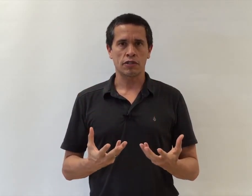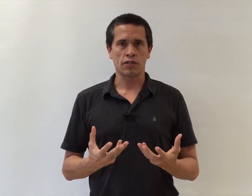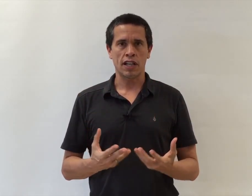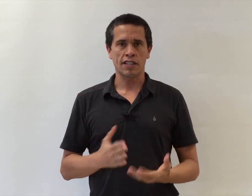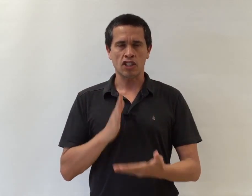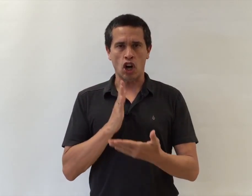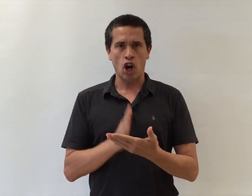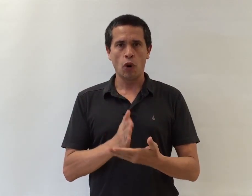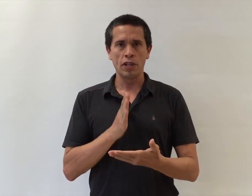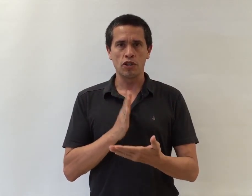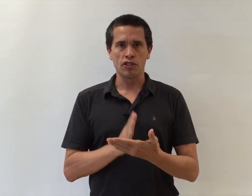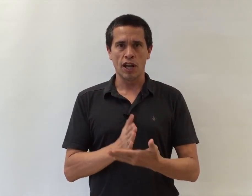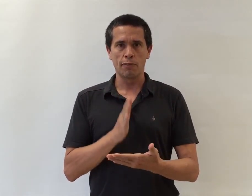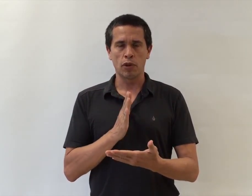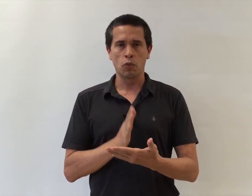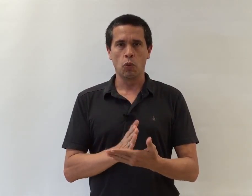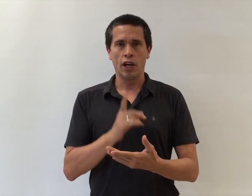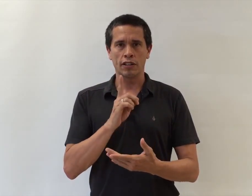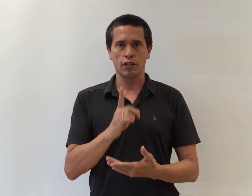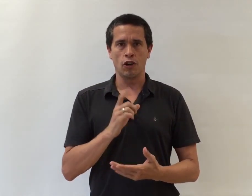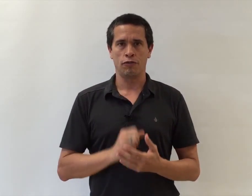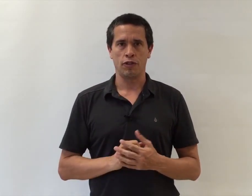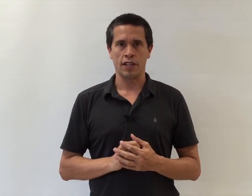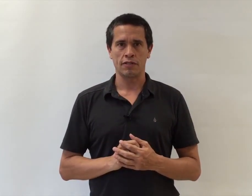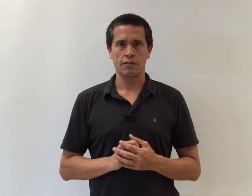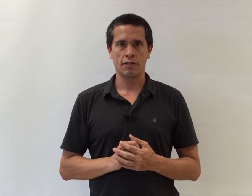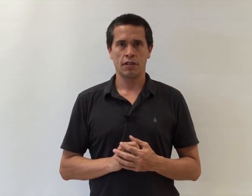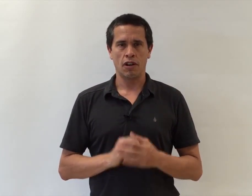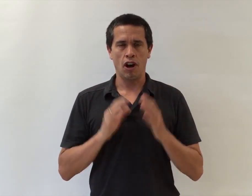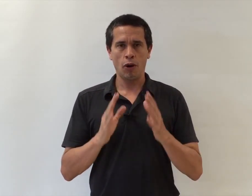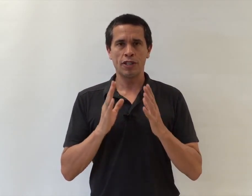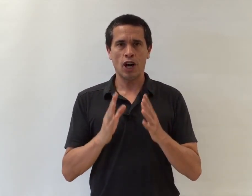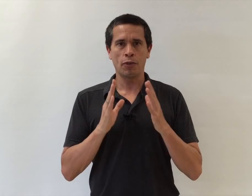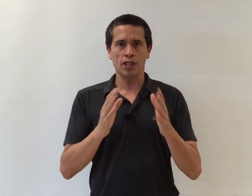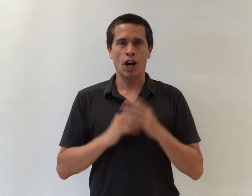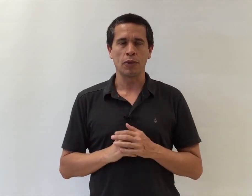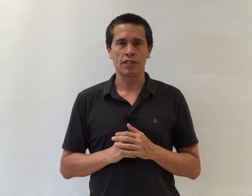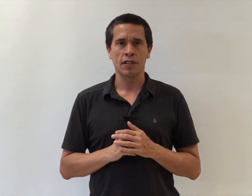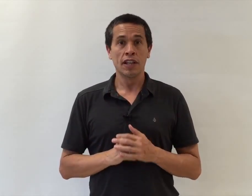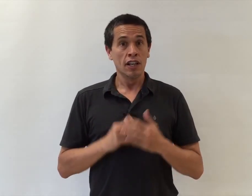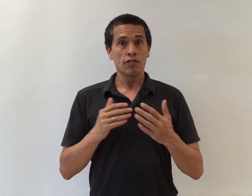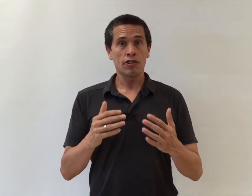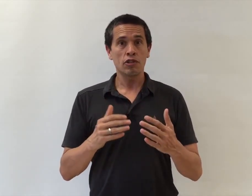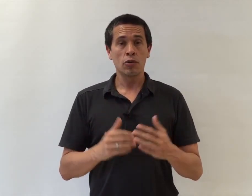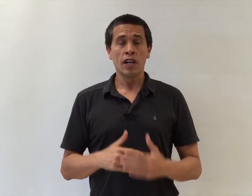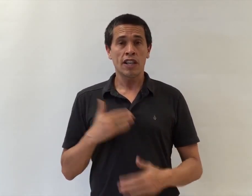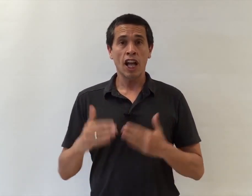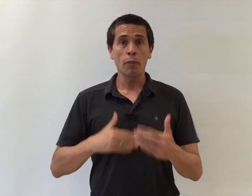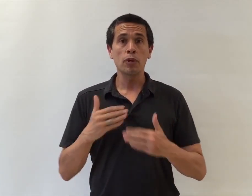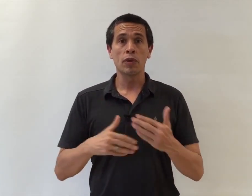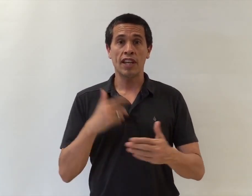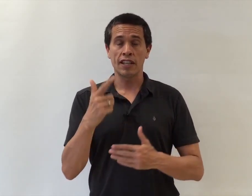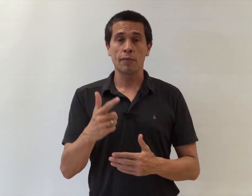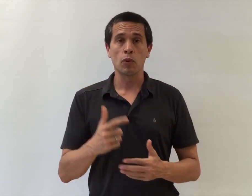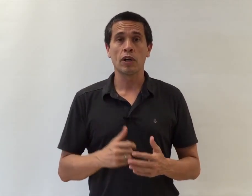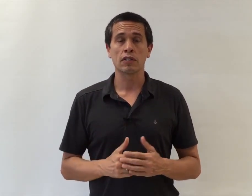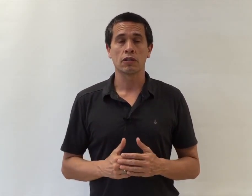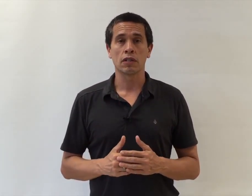exercise? That's always your number one goal for this. Always, always, always. Two, to help you with that number one goal